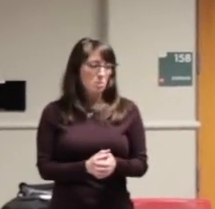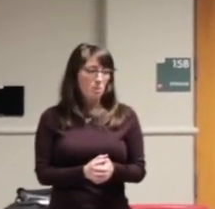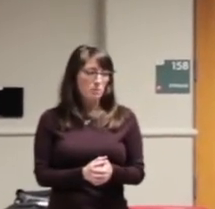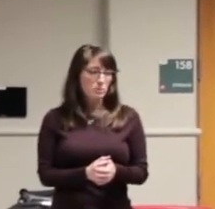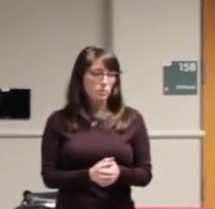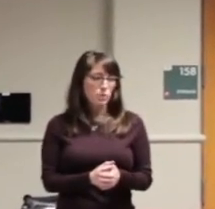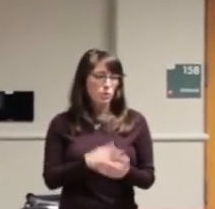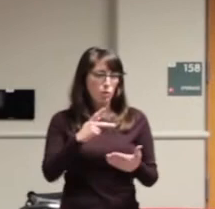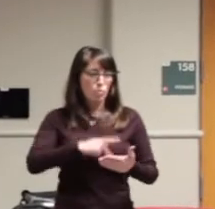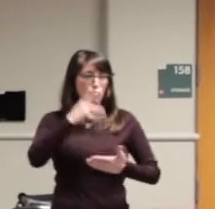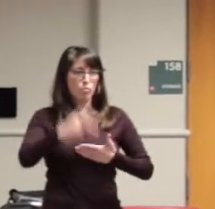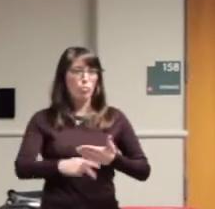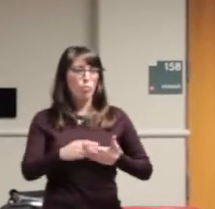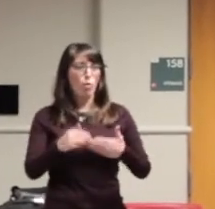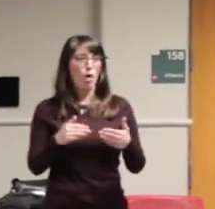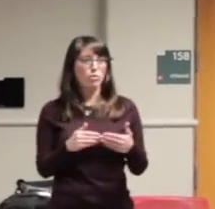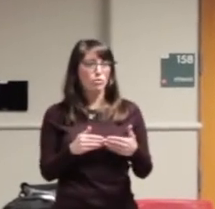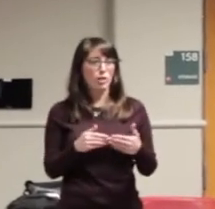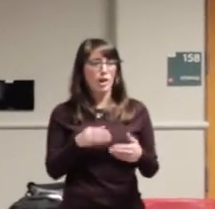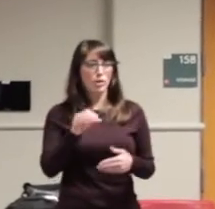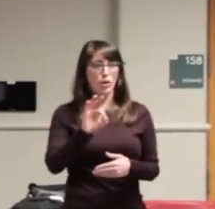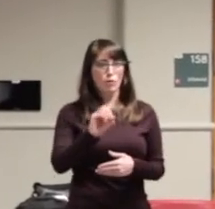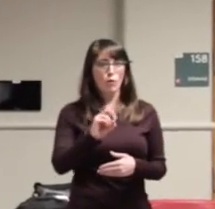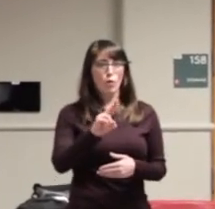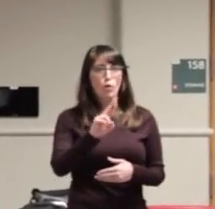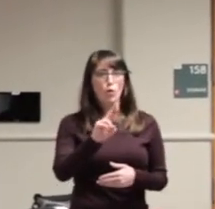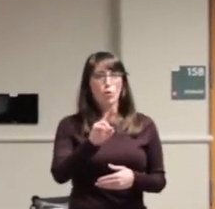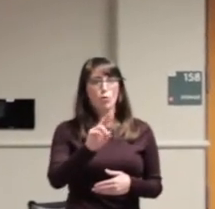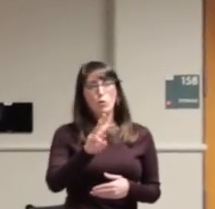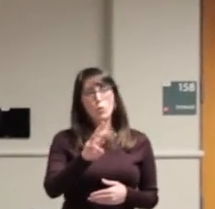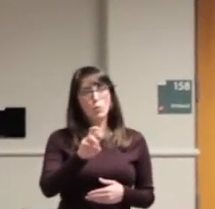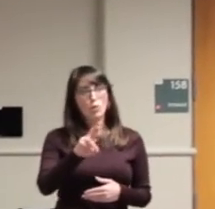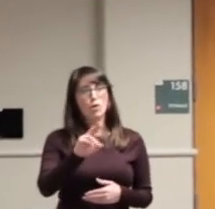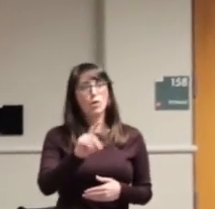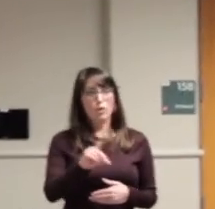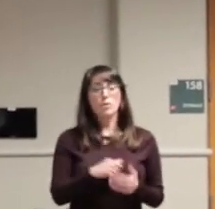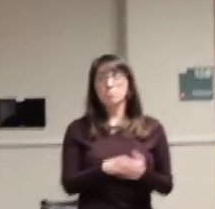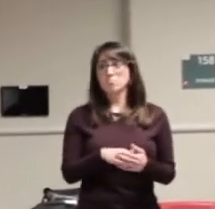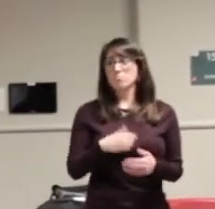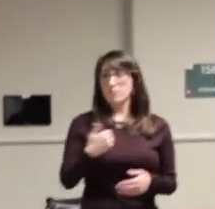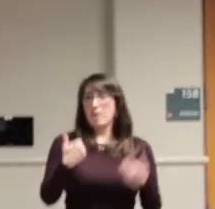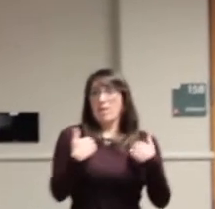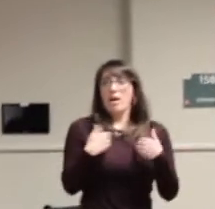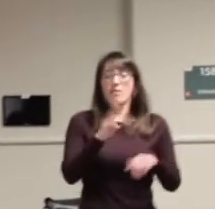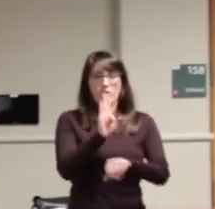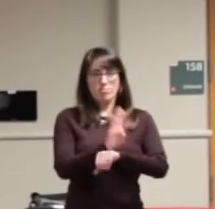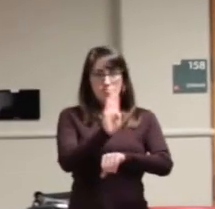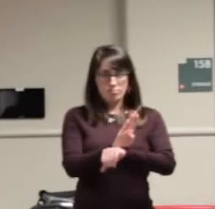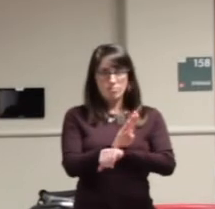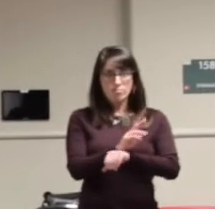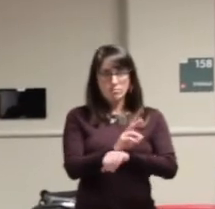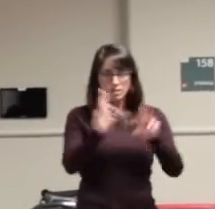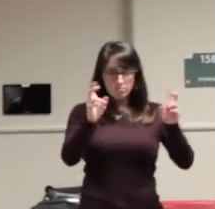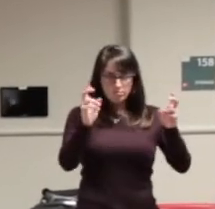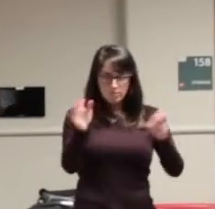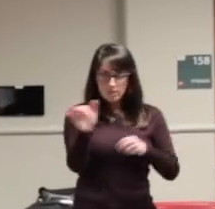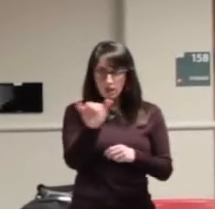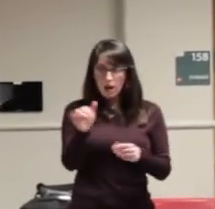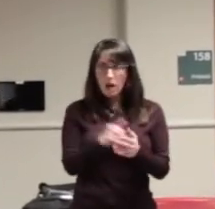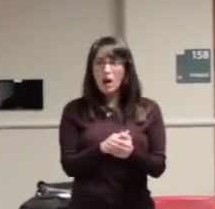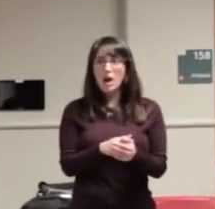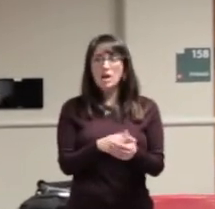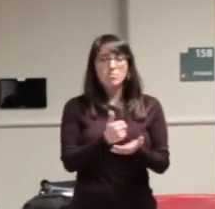Project Forward. Interestingly enough, I have a business called Project Forward, which is a communications business where I help artists and stuff.